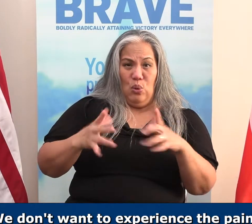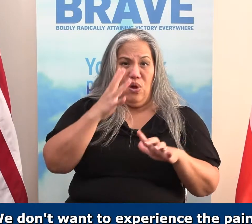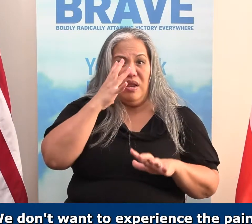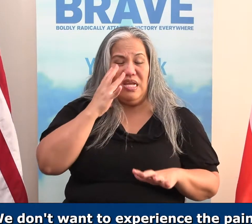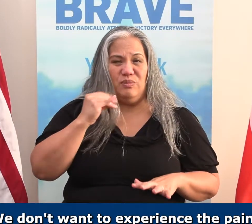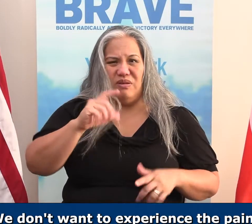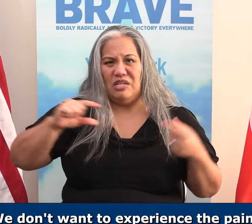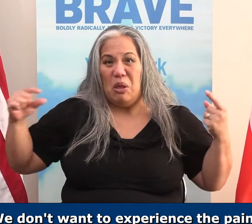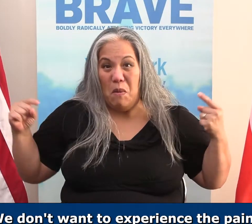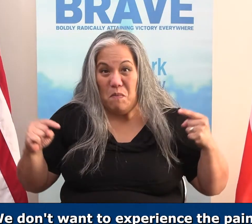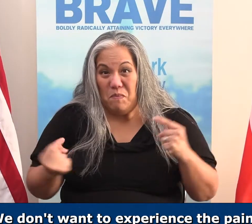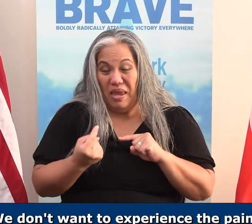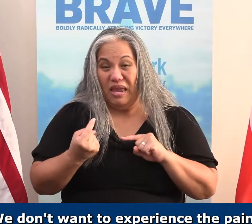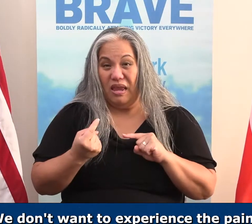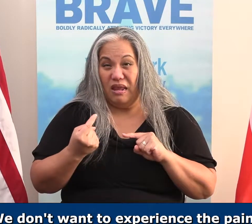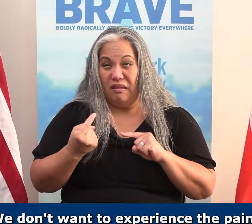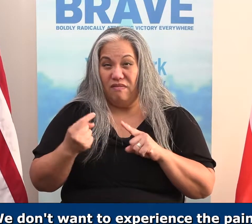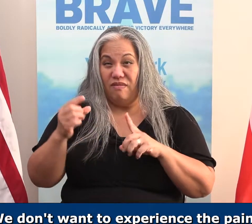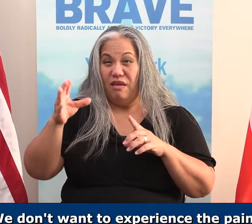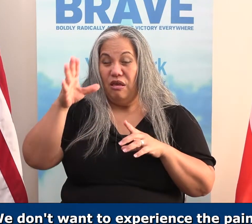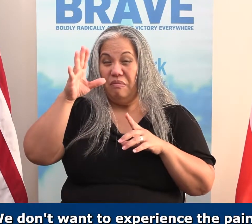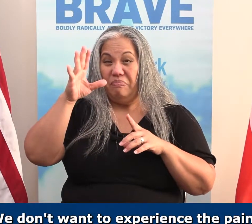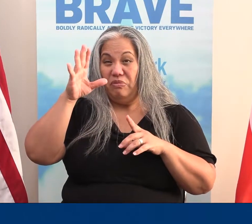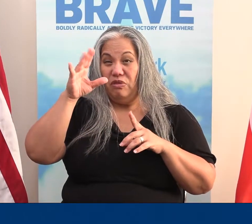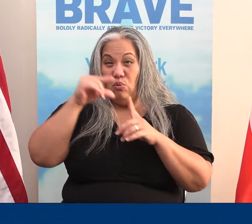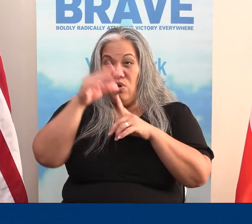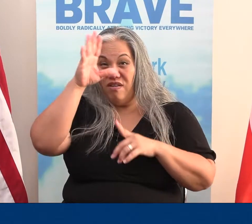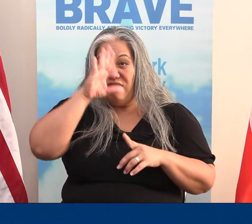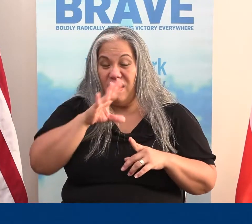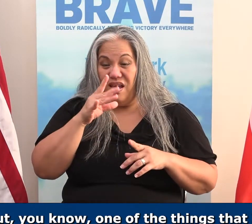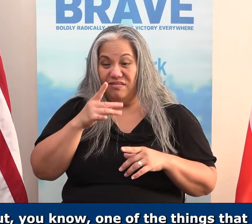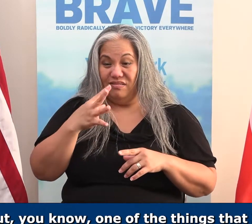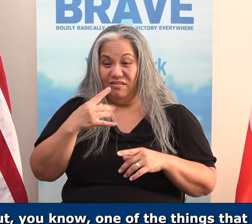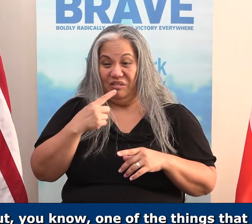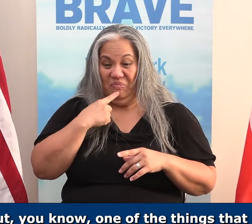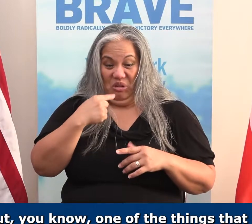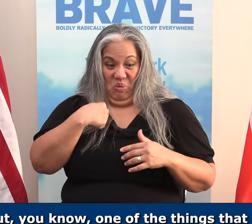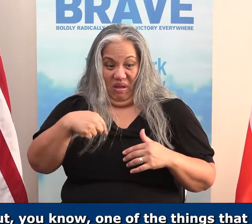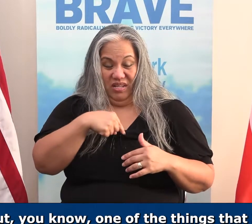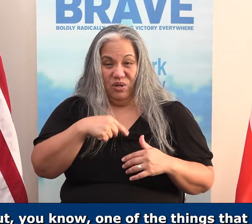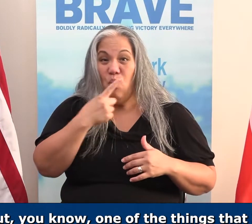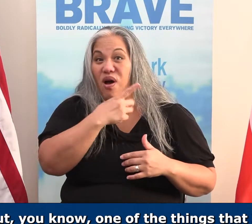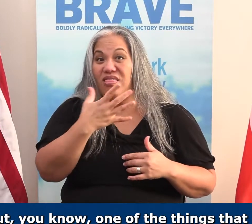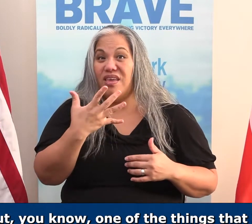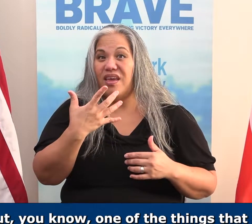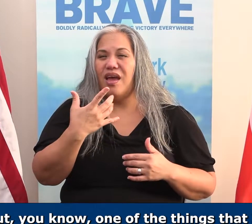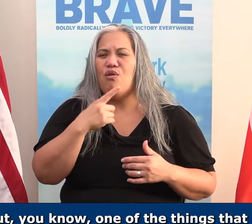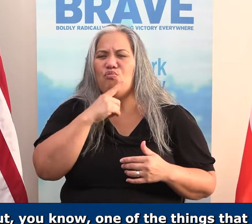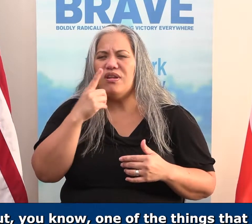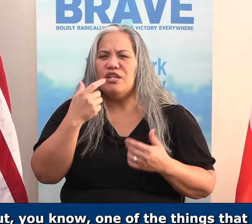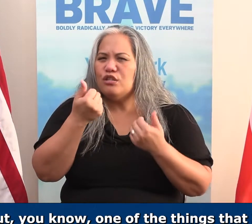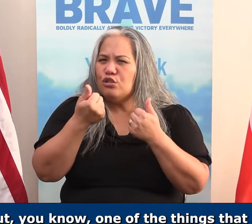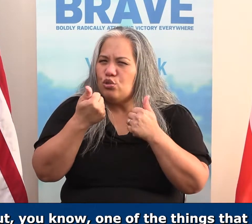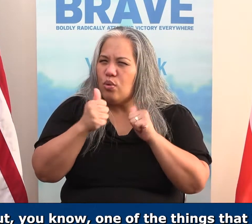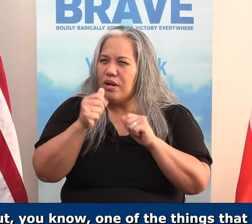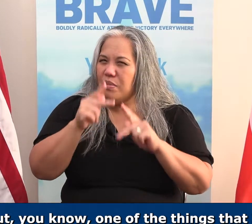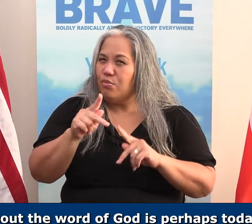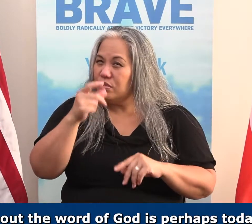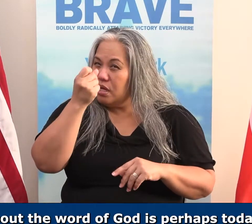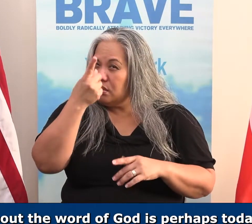pain of the Word of God speaking to us. But you know, one of the things that I really try to get people to understand about the Word